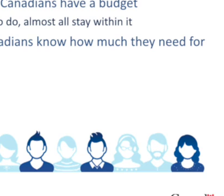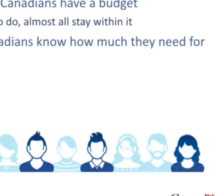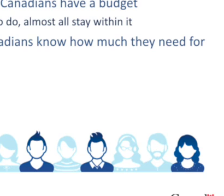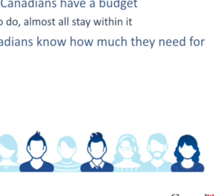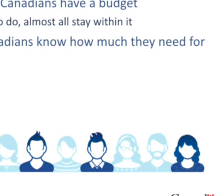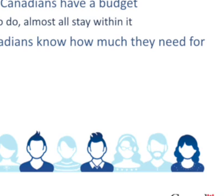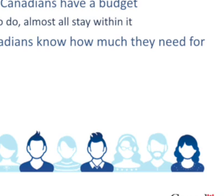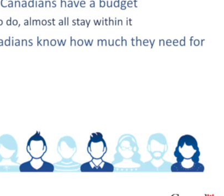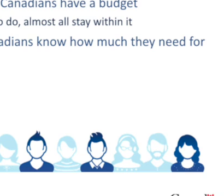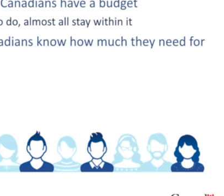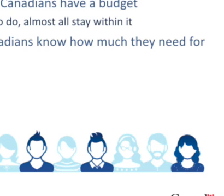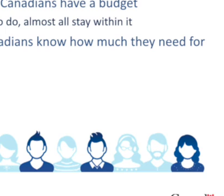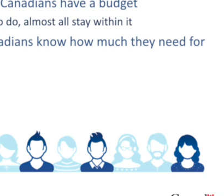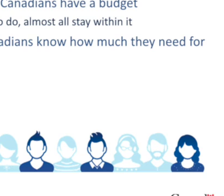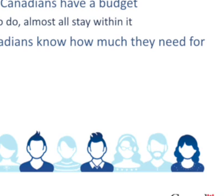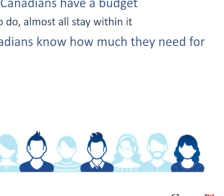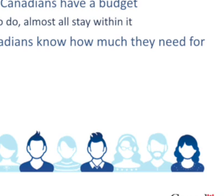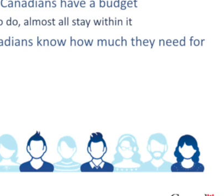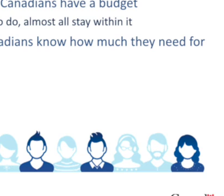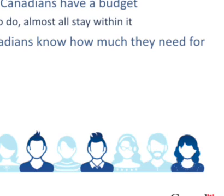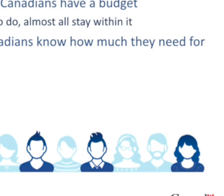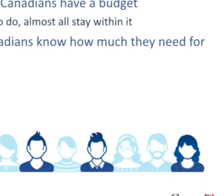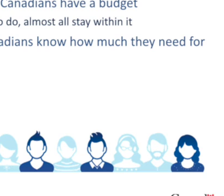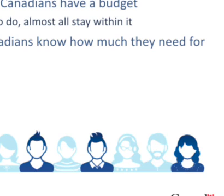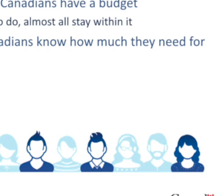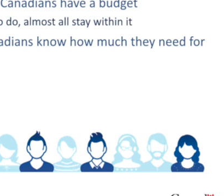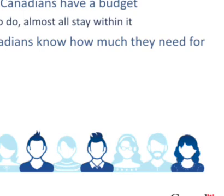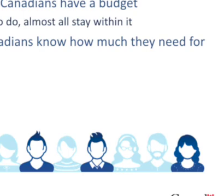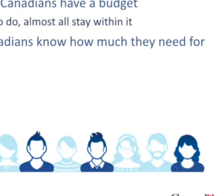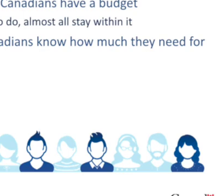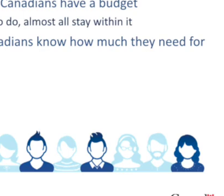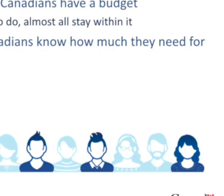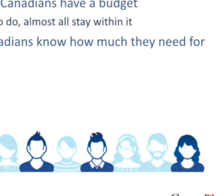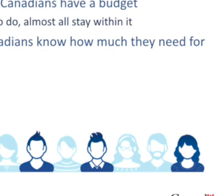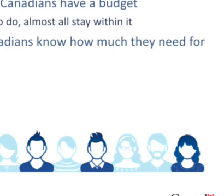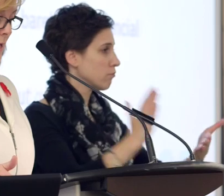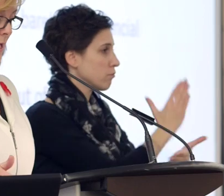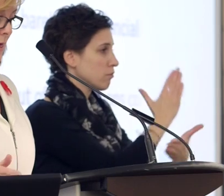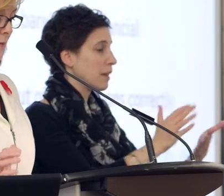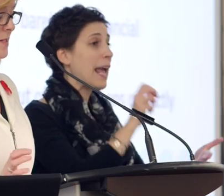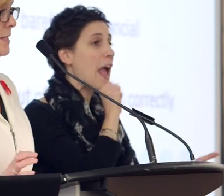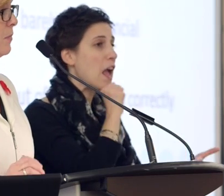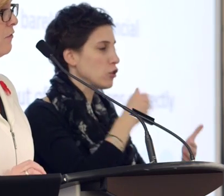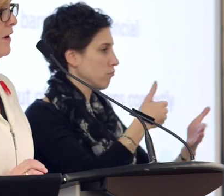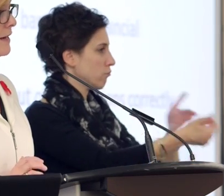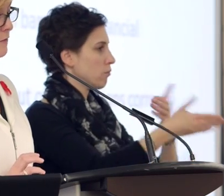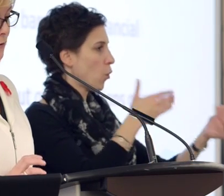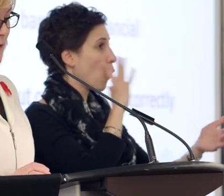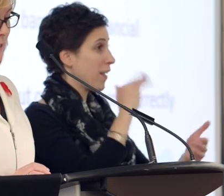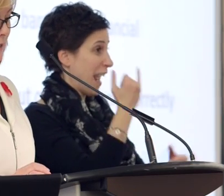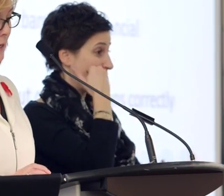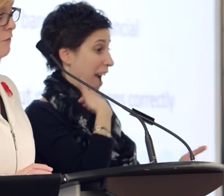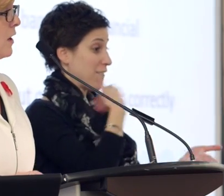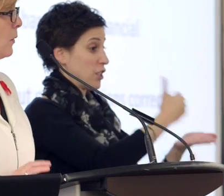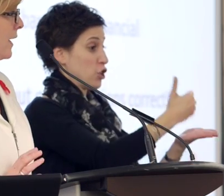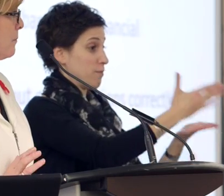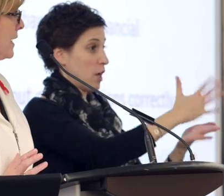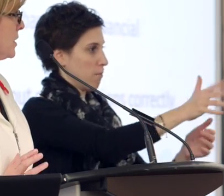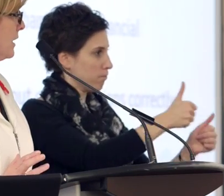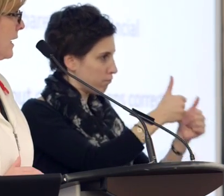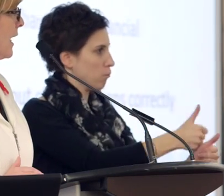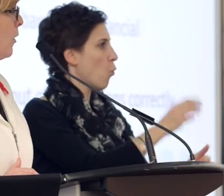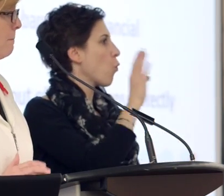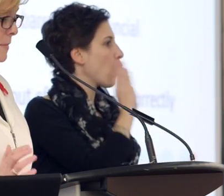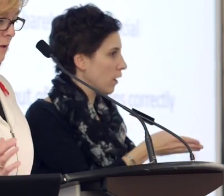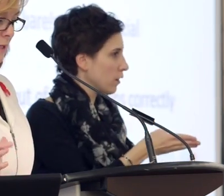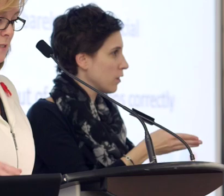And this is a pattern that holds across all income levels and all age groups. The simple fact of creating and following a